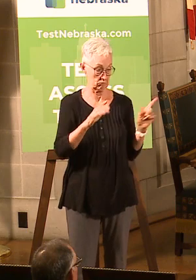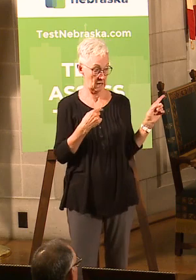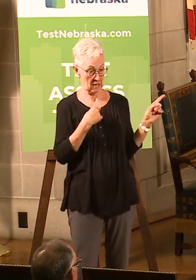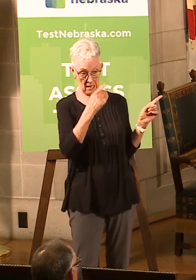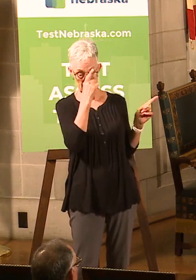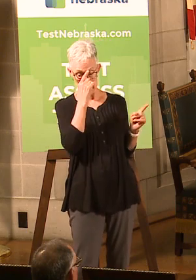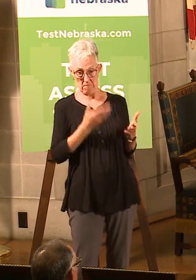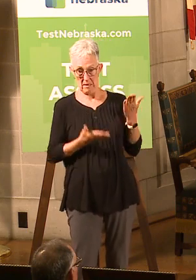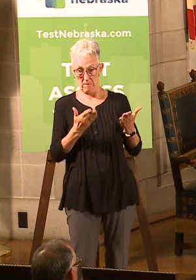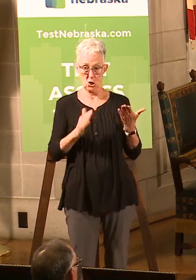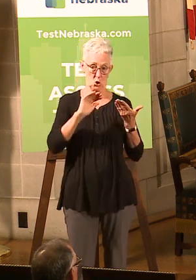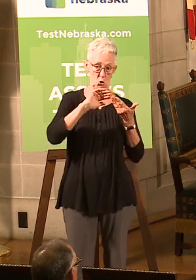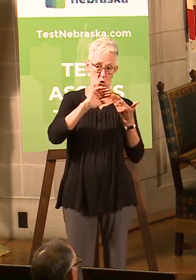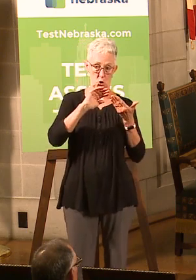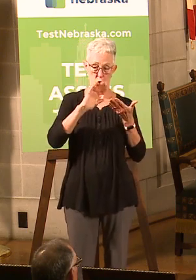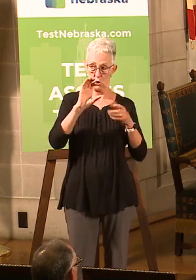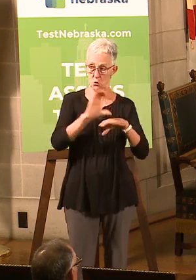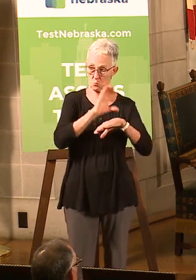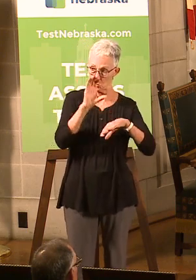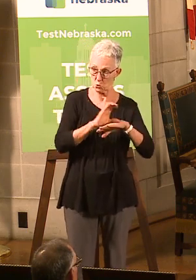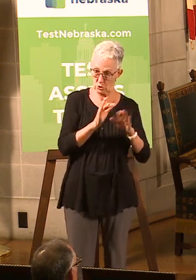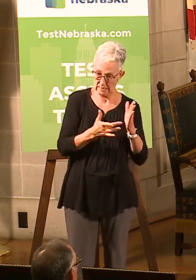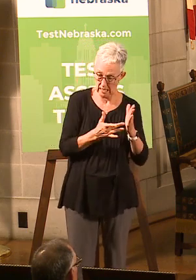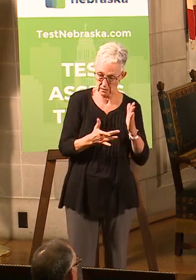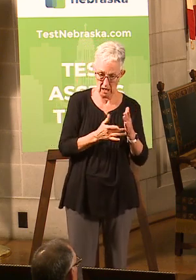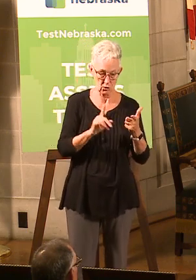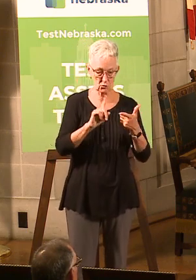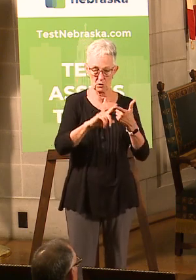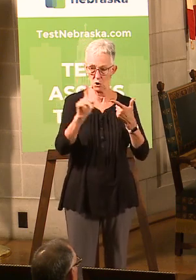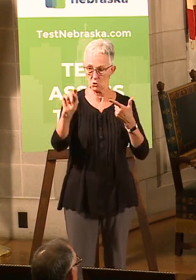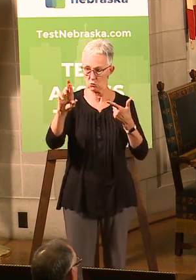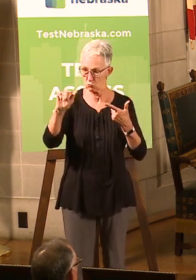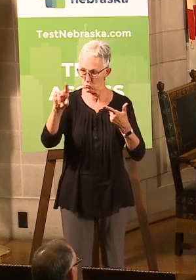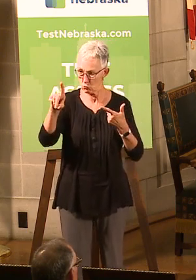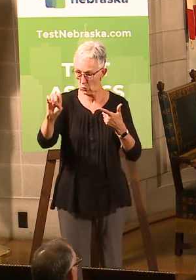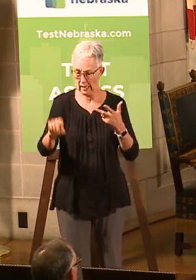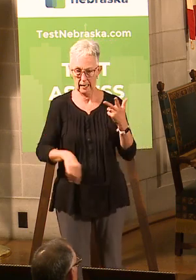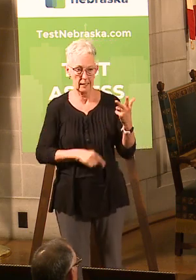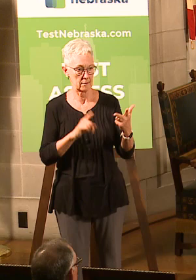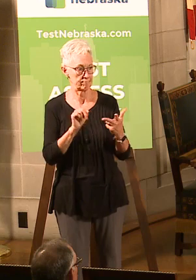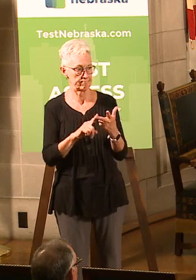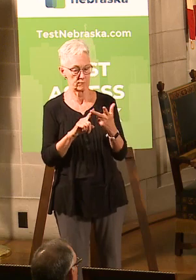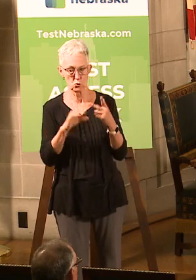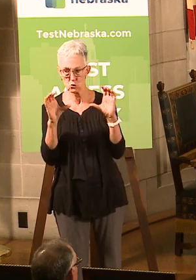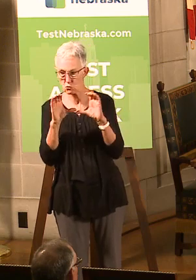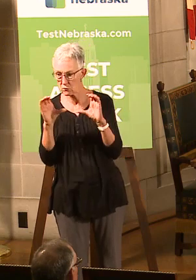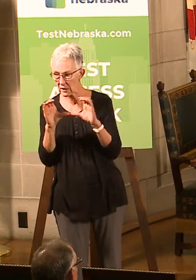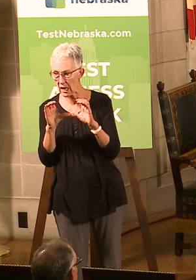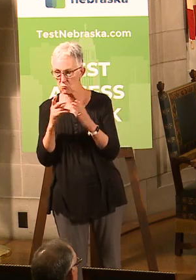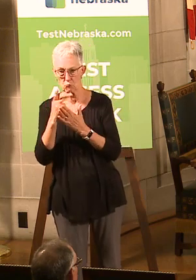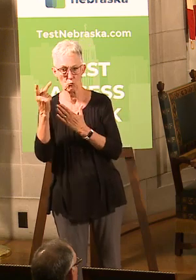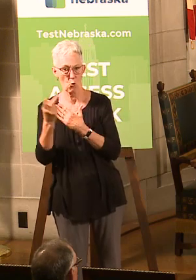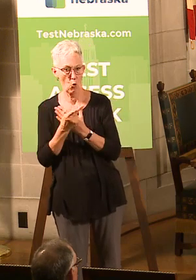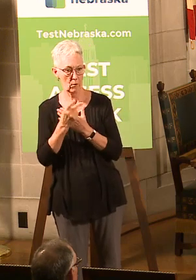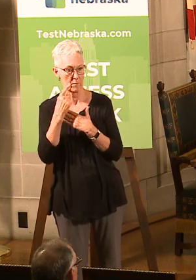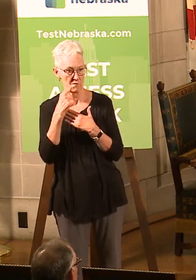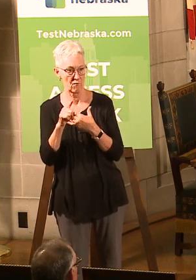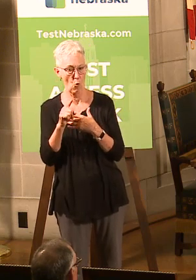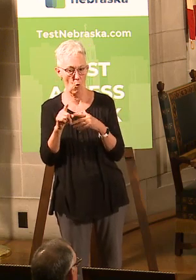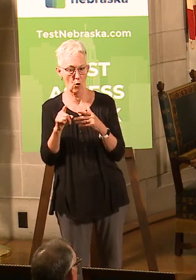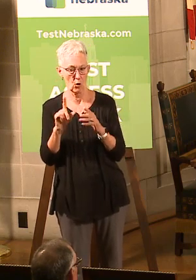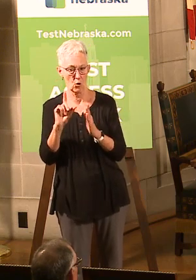technology, it could be trades, it could be certification programs to be able to take some of these jobs. It could be